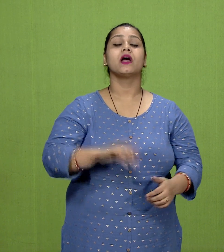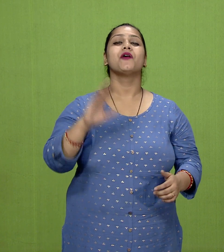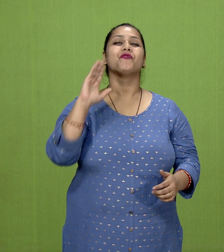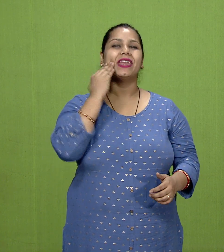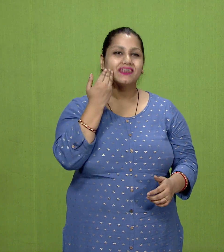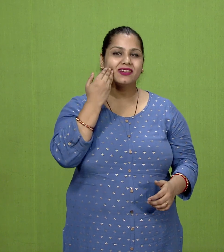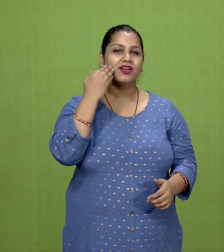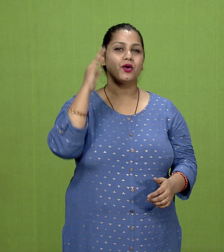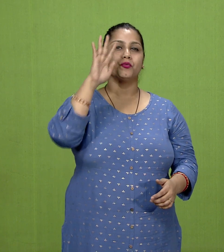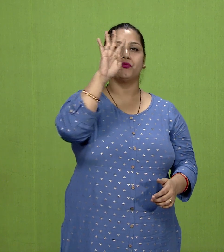BC.